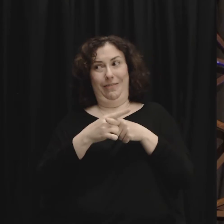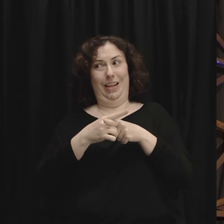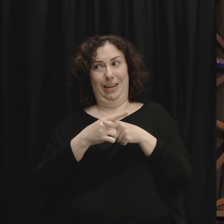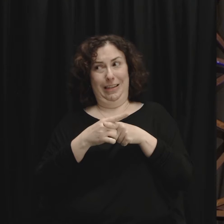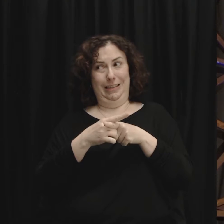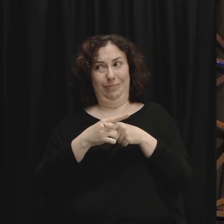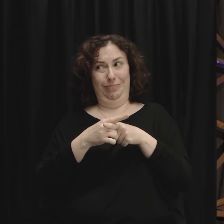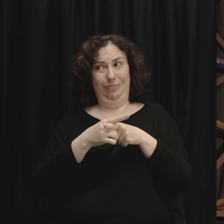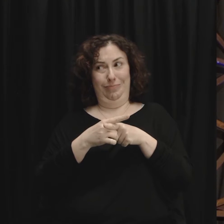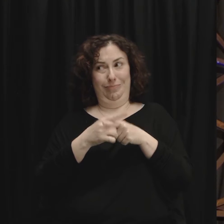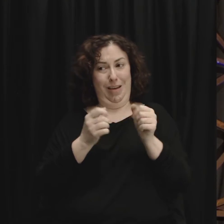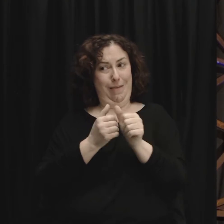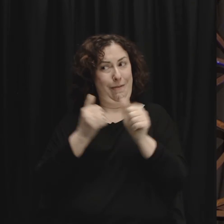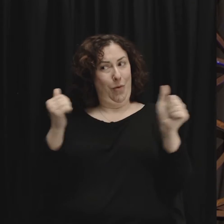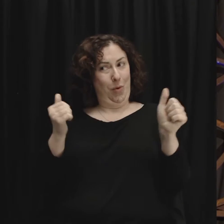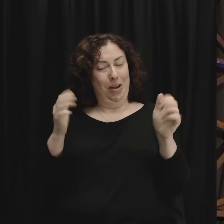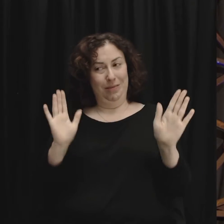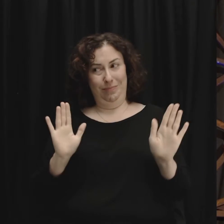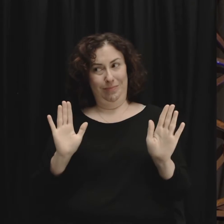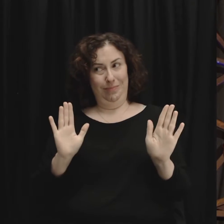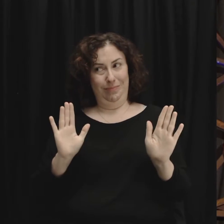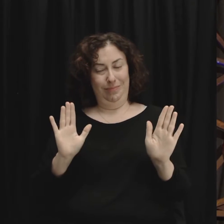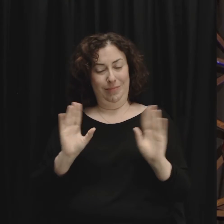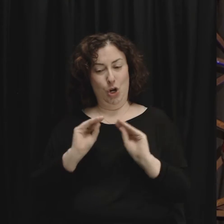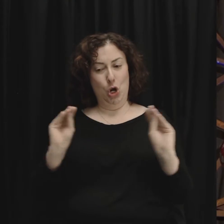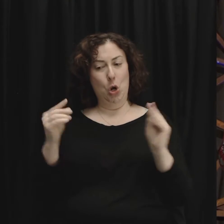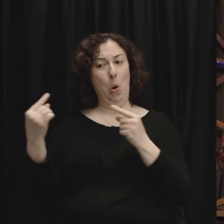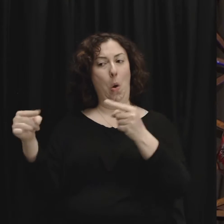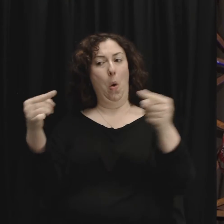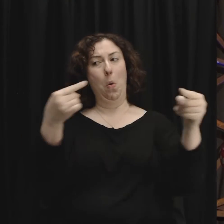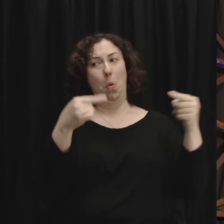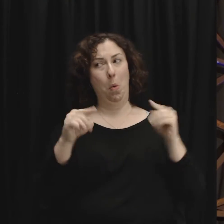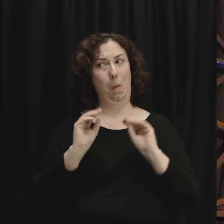going to have conflict with anybody but the truth is and maybe